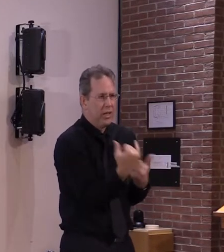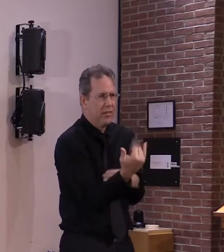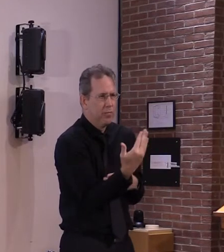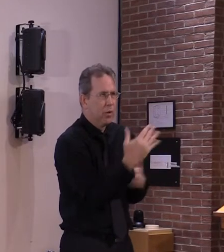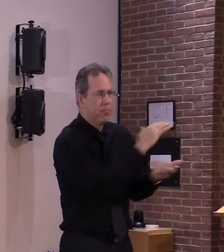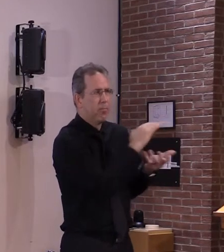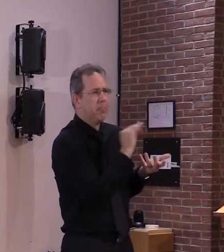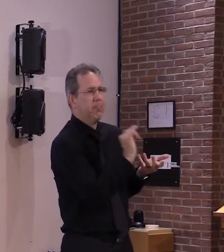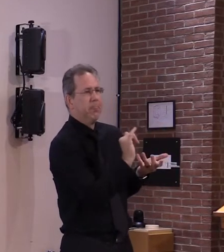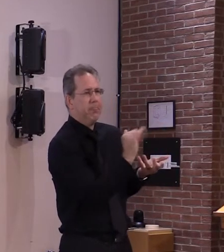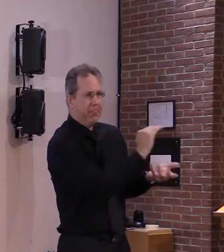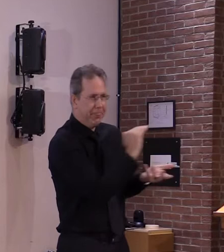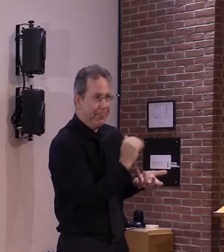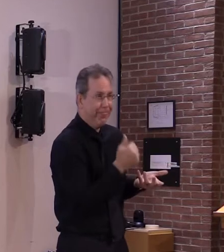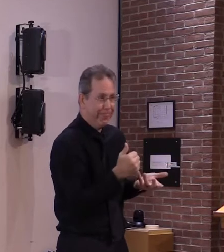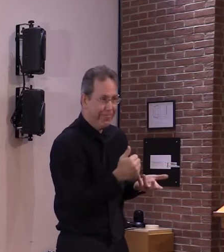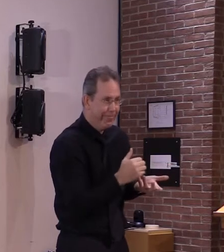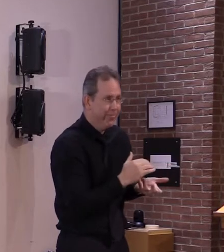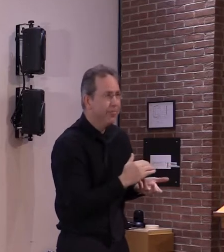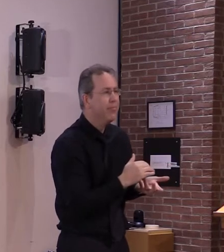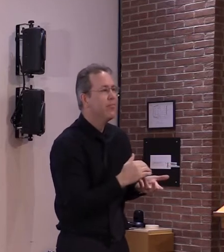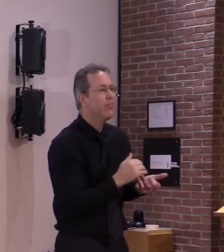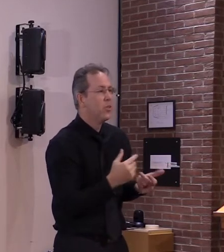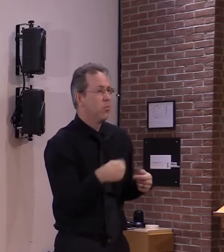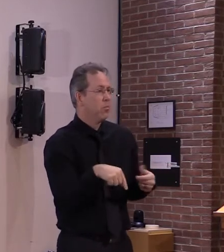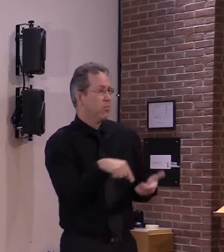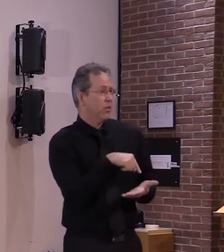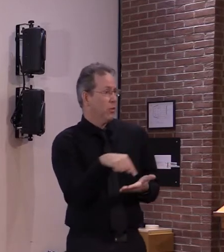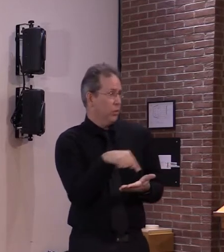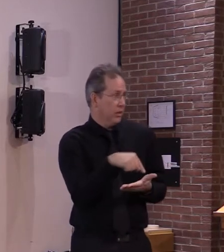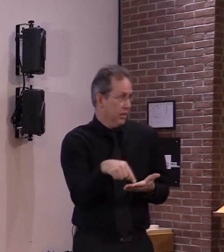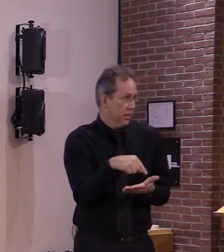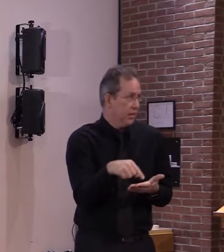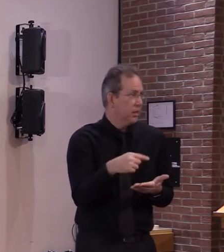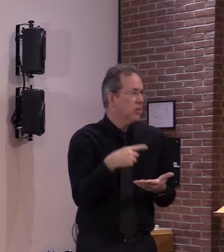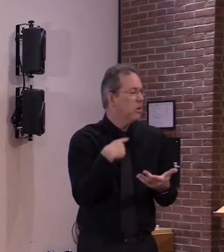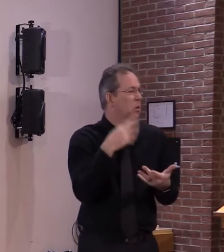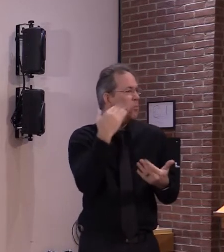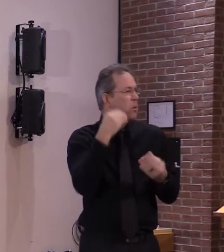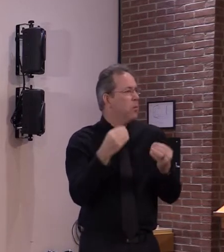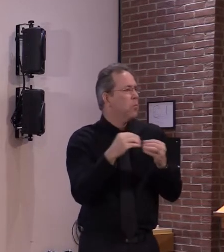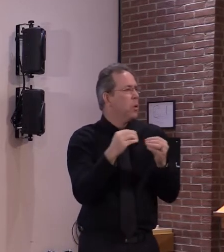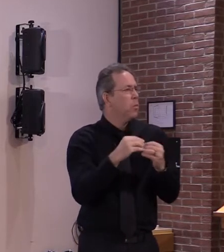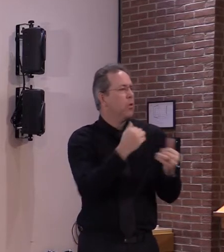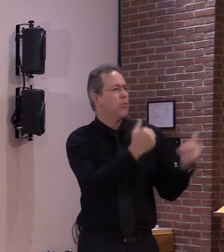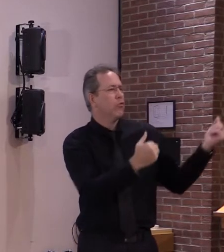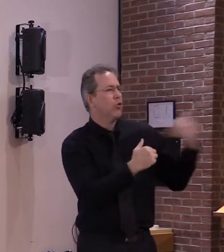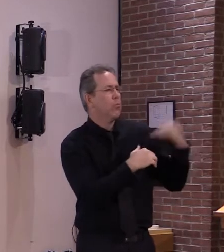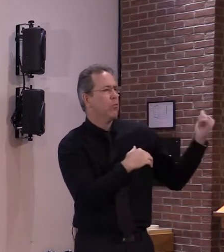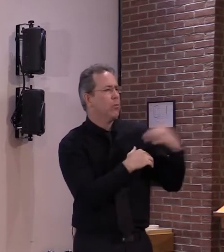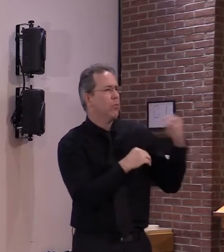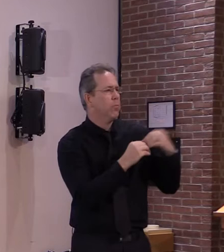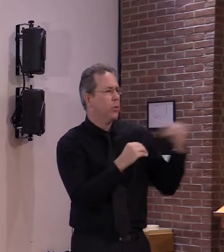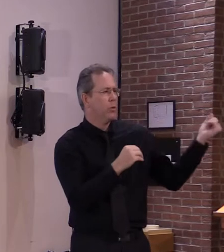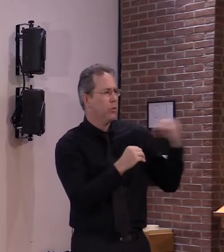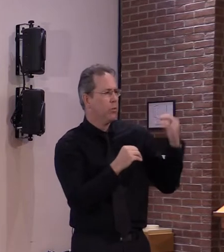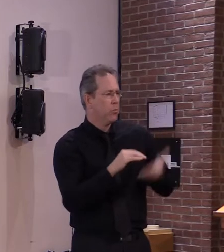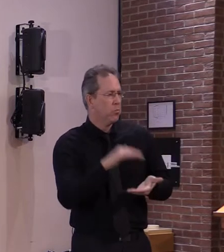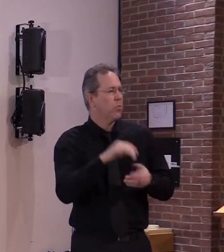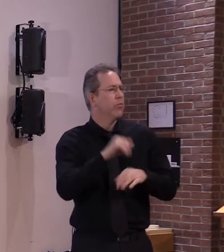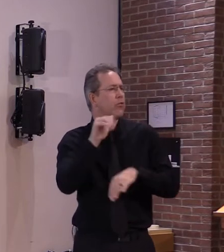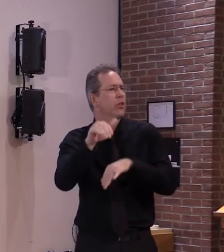will ship later this week directly to pharmacies that have contracted with the federal government to administer